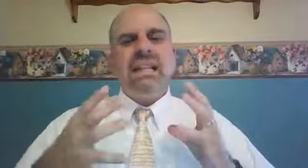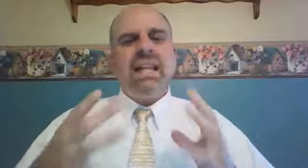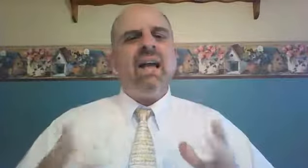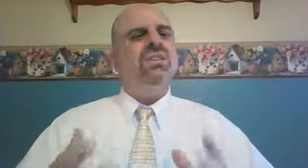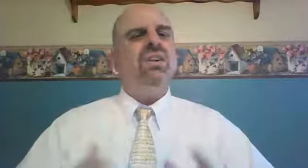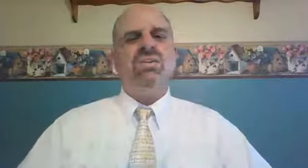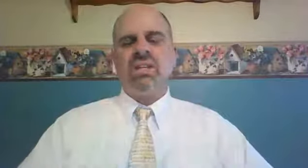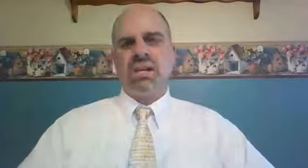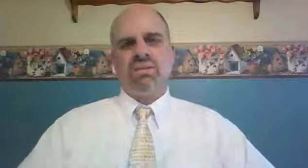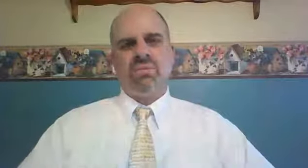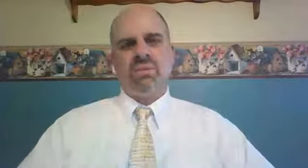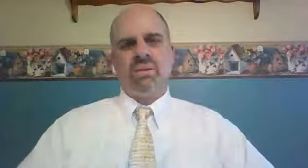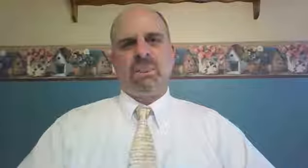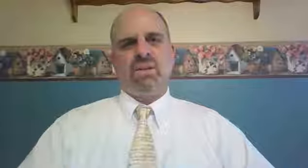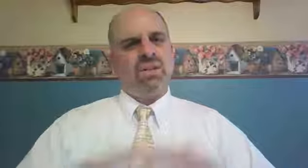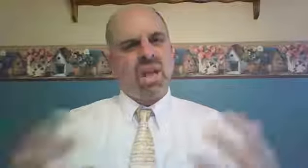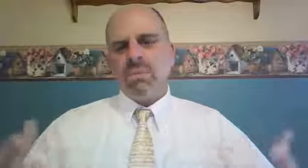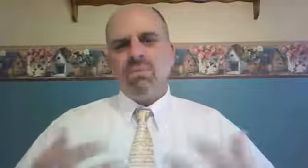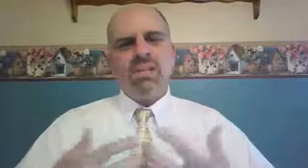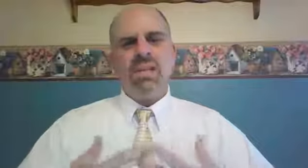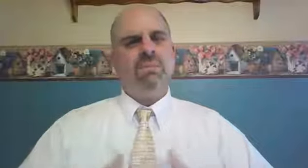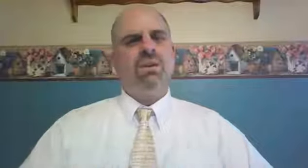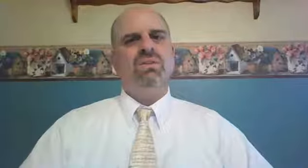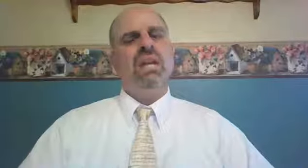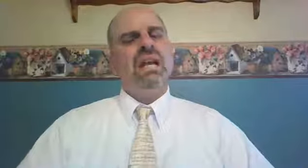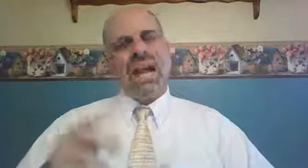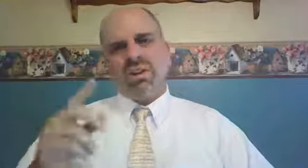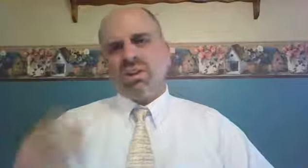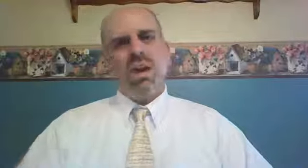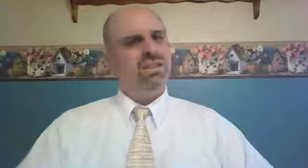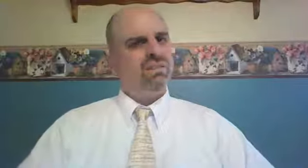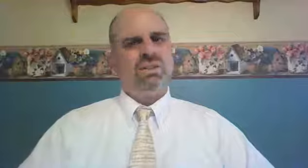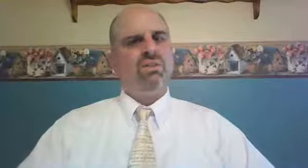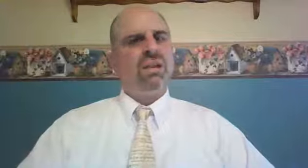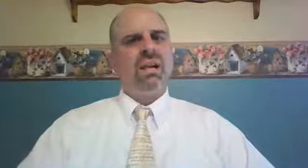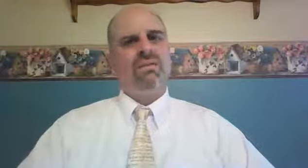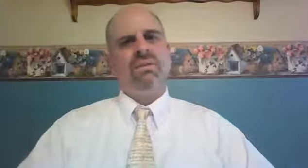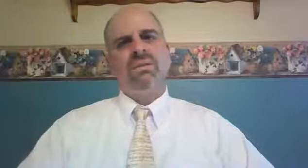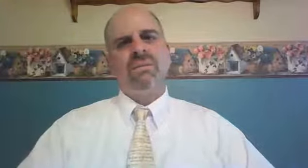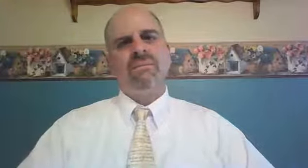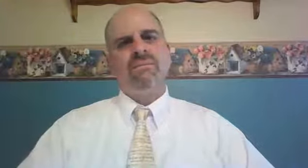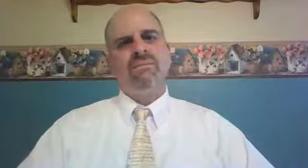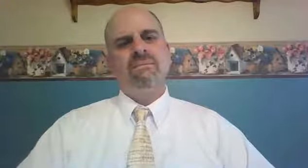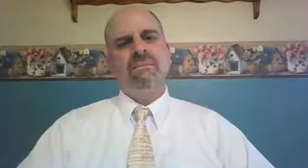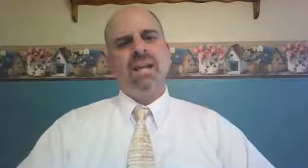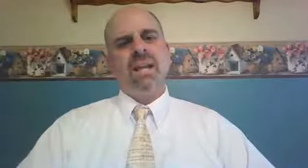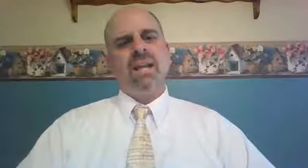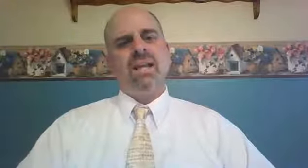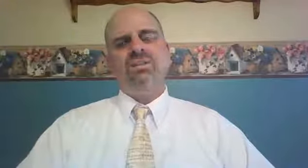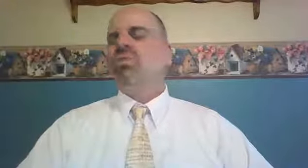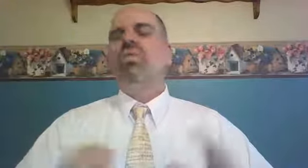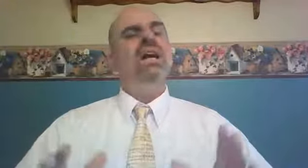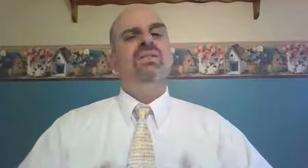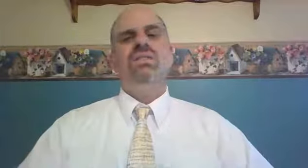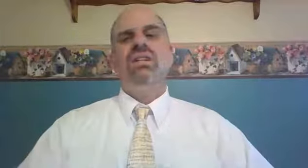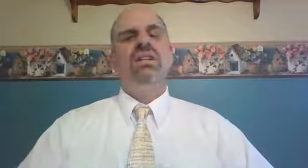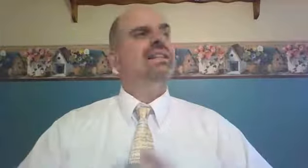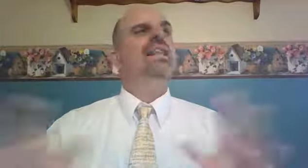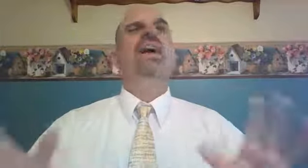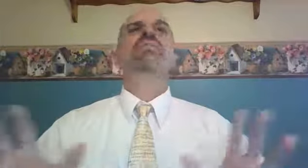loves us enough to come and redeem us at the cost of his own life. It's the greatest love